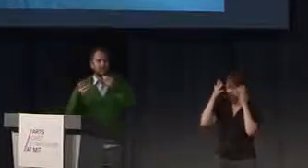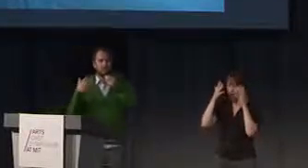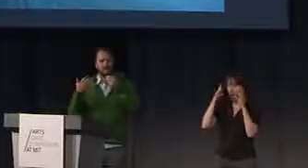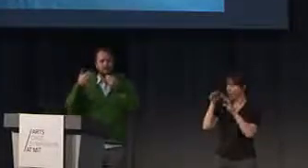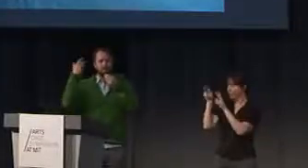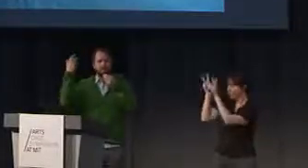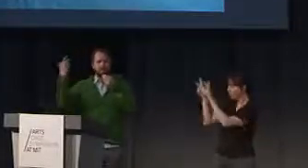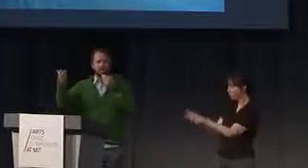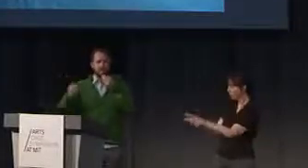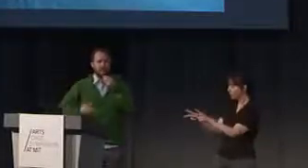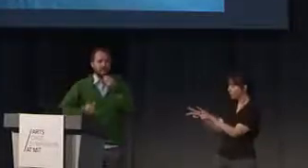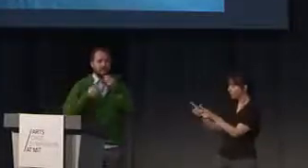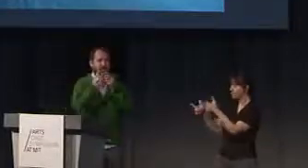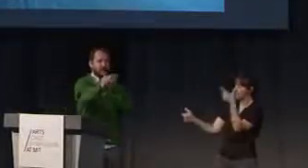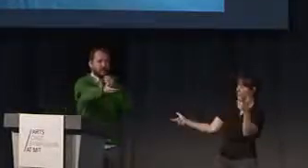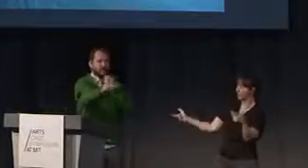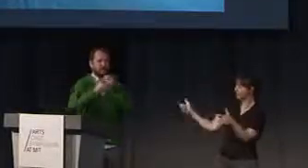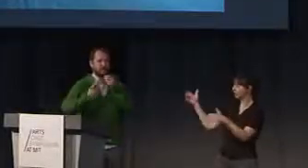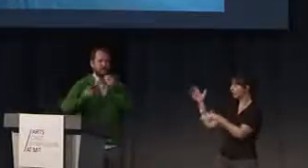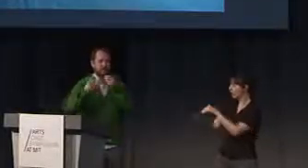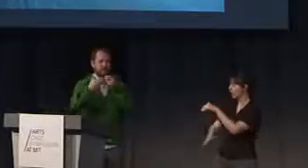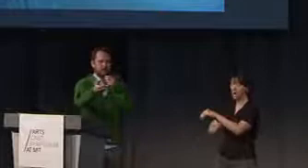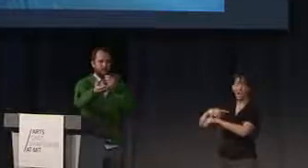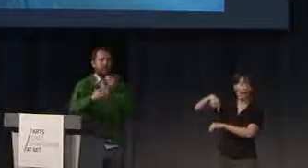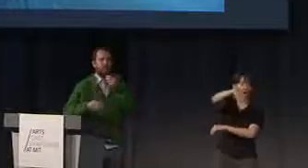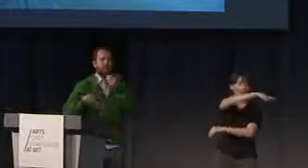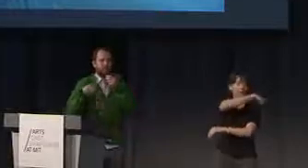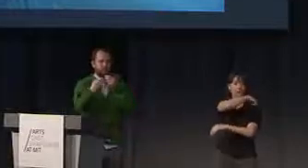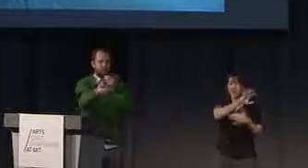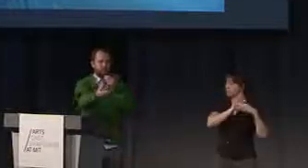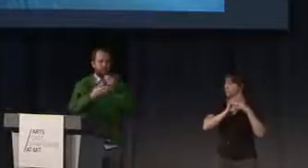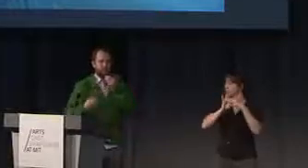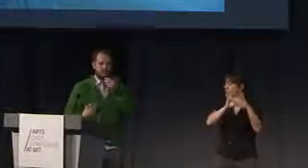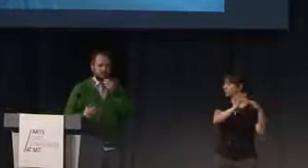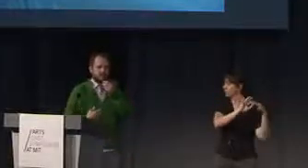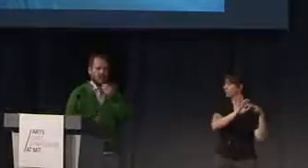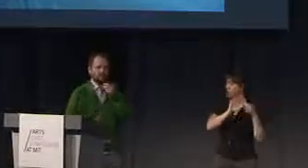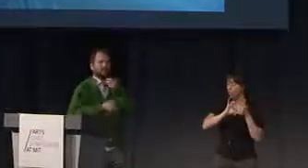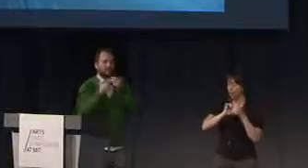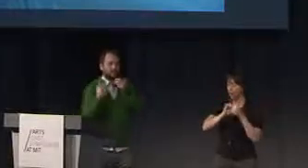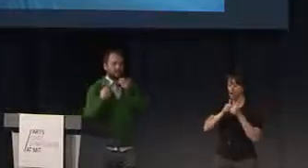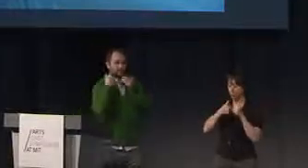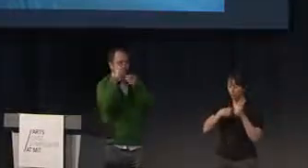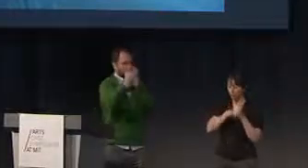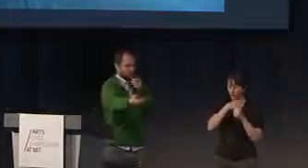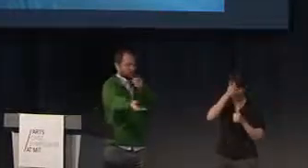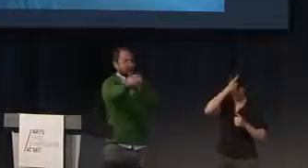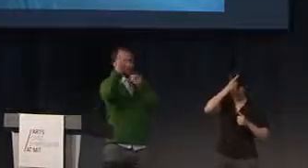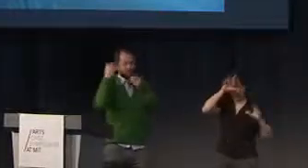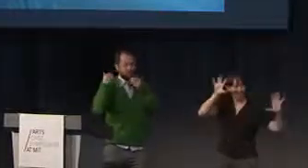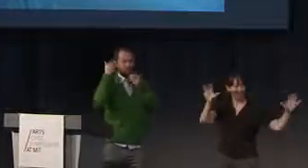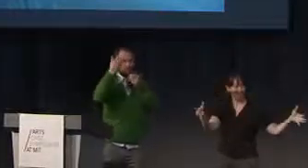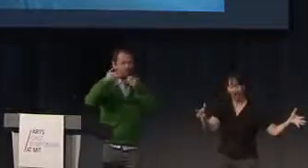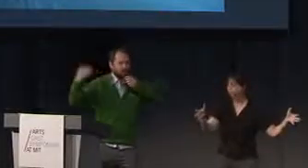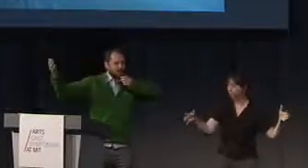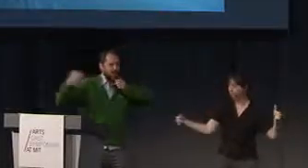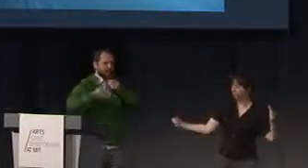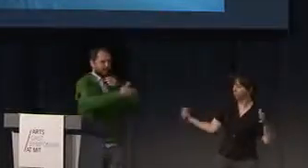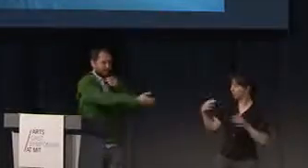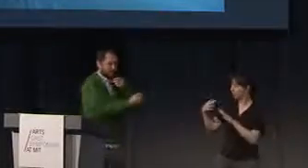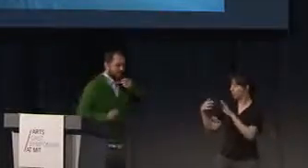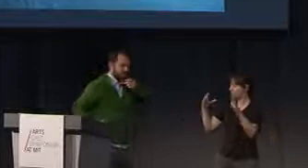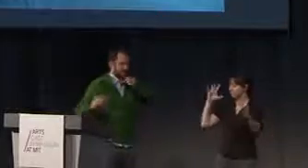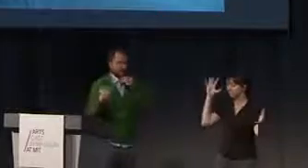who was much more bigger than our interrelationship of how we understood space, or how I move, and the other move, and you move, and we move.